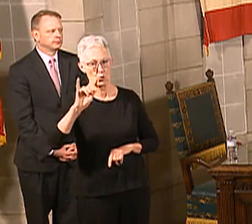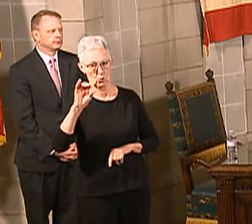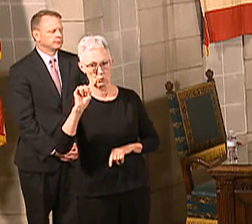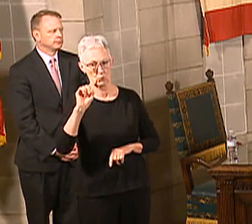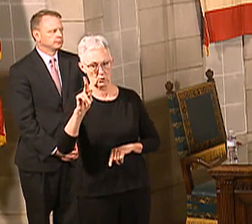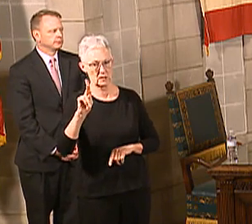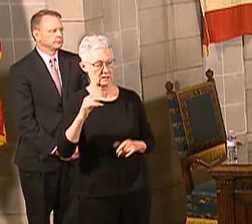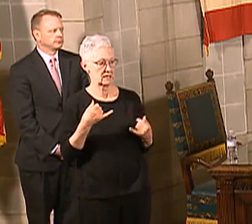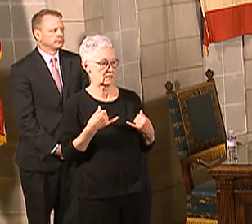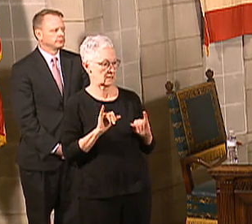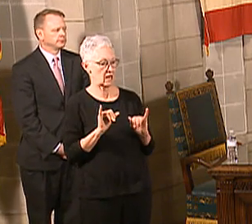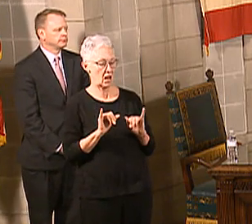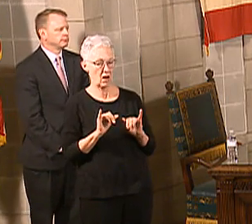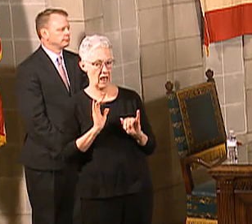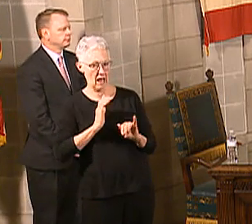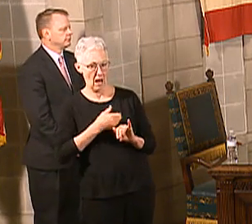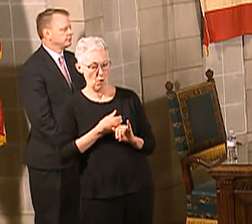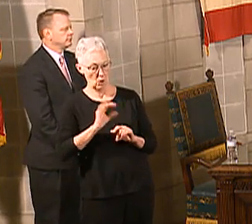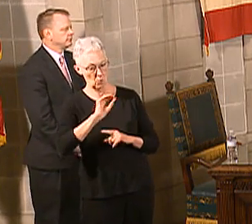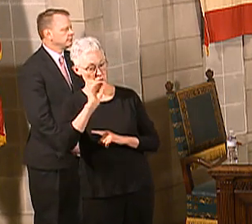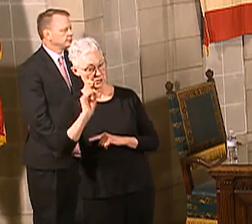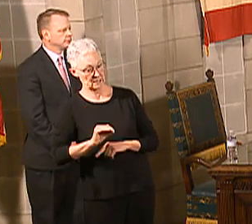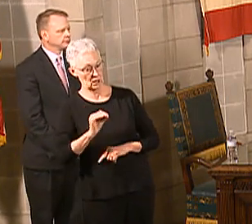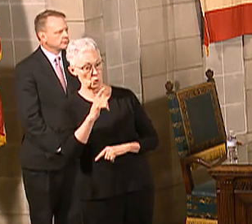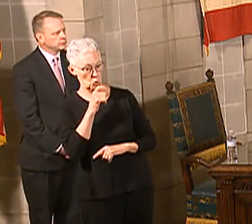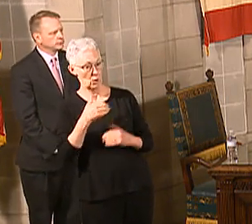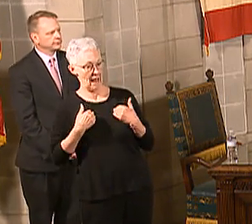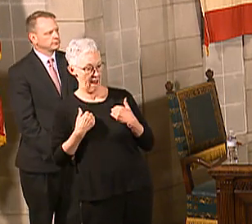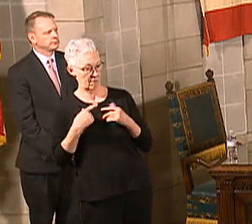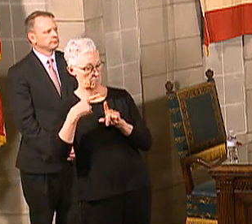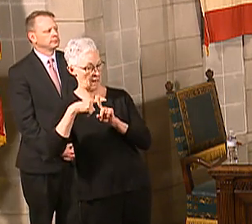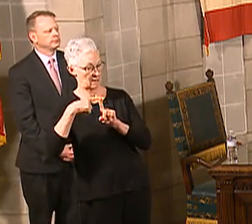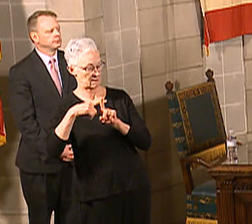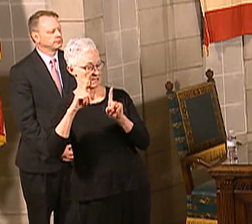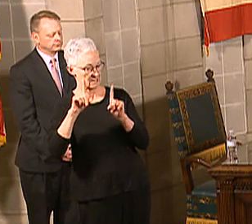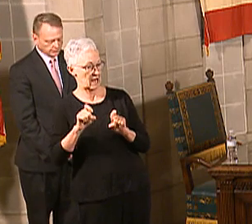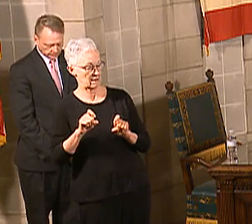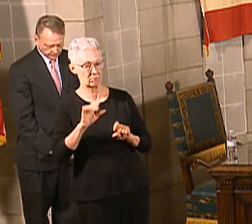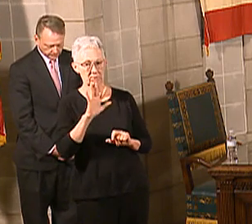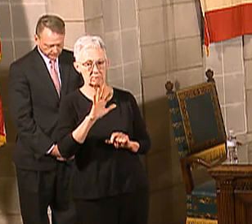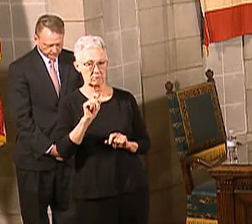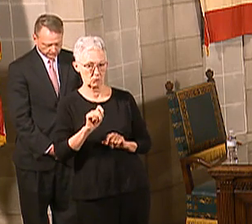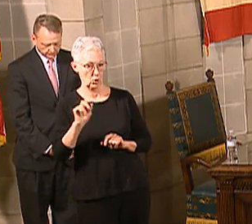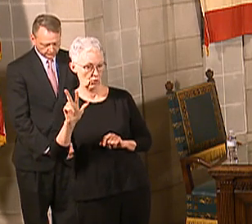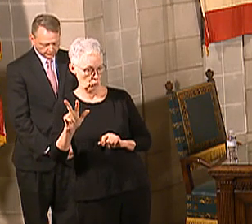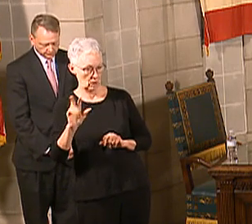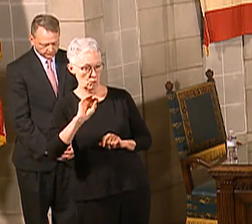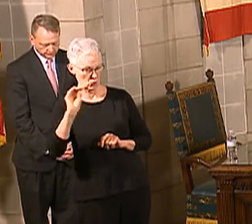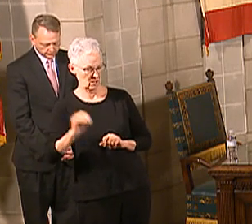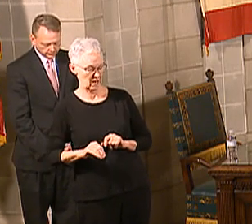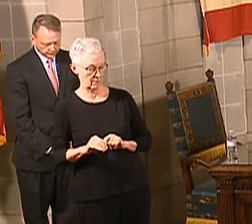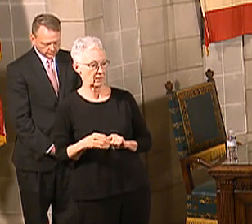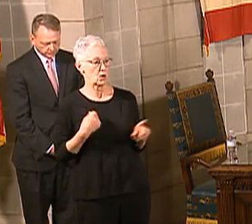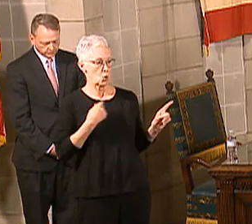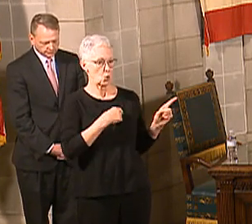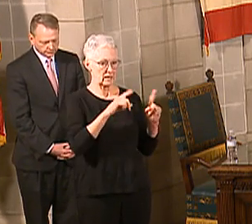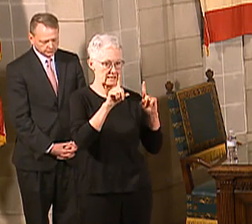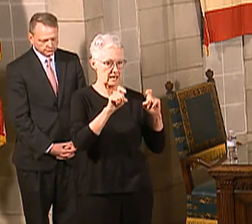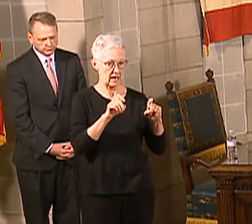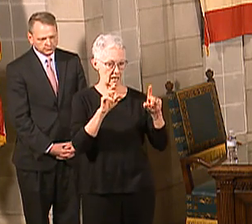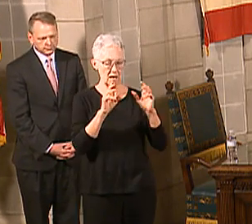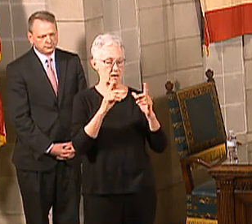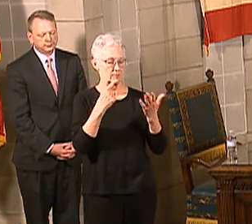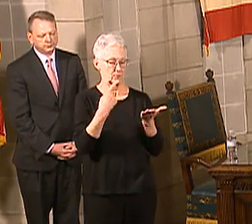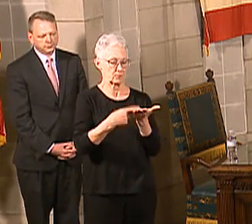.3 percent. And to put that in perspective, when we were on the phone call yesterday with the mayor of Washington, D.C., she is testing at about a 12